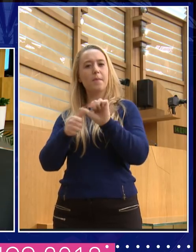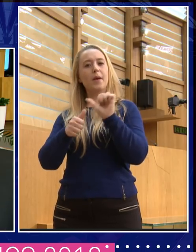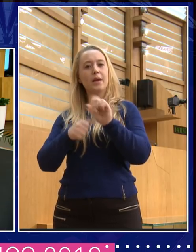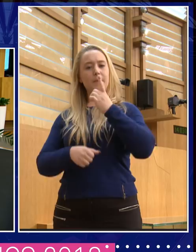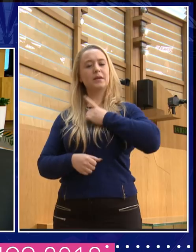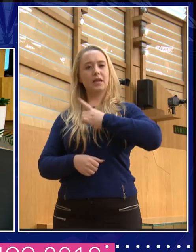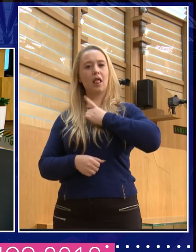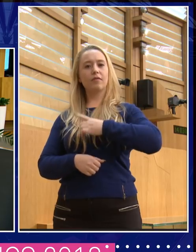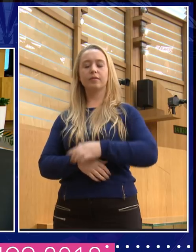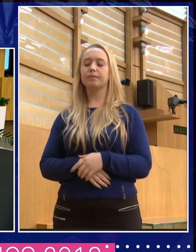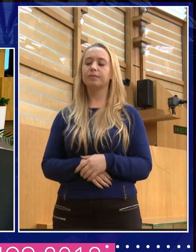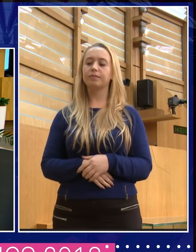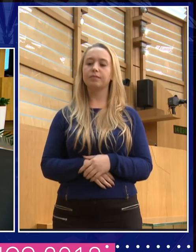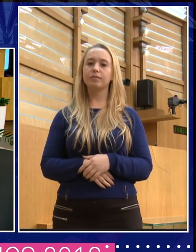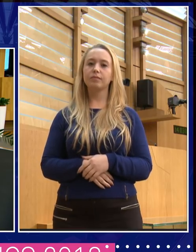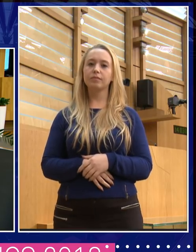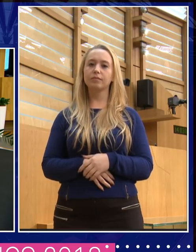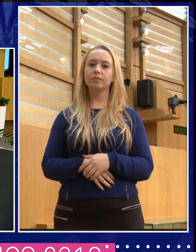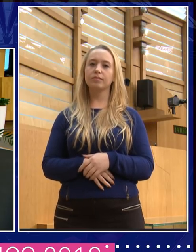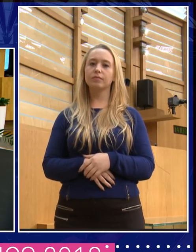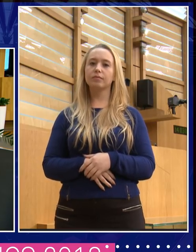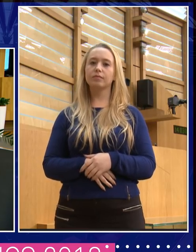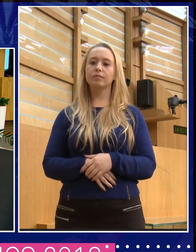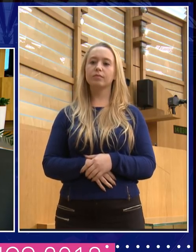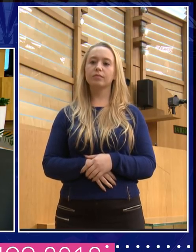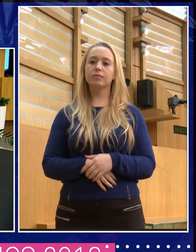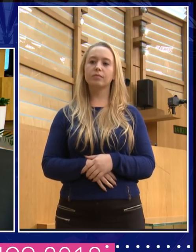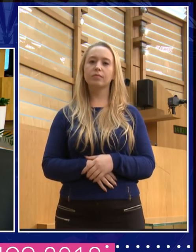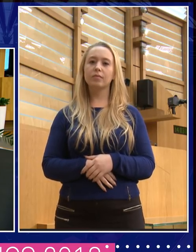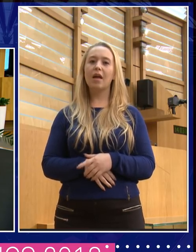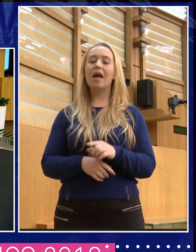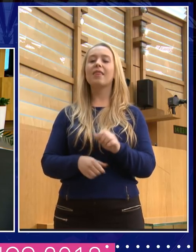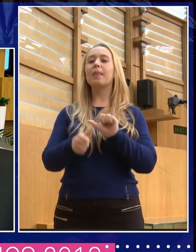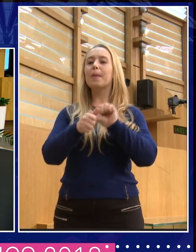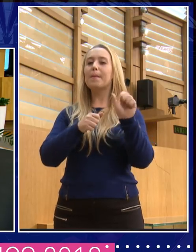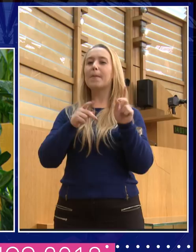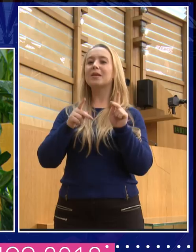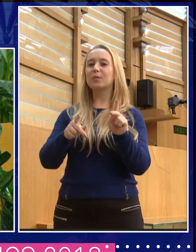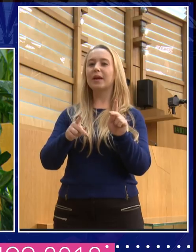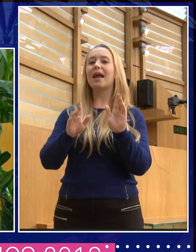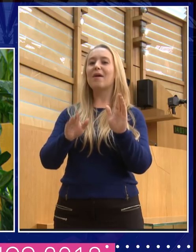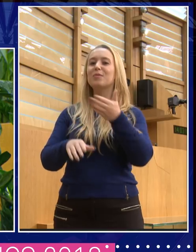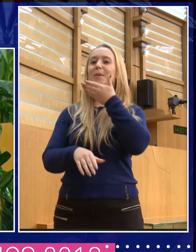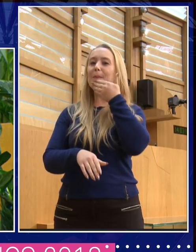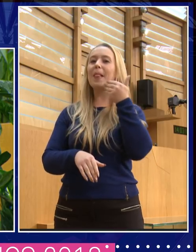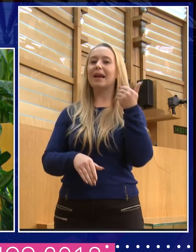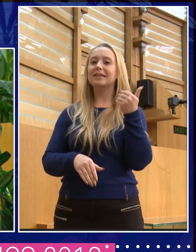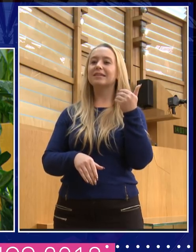And I learned that it was extremely advisable to be polite. You know, if ever you're on Twitter and you